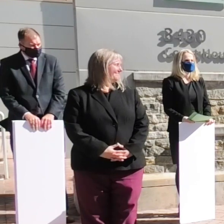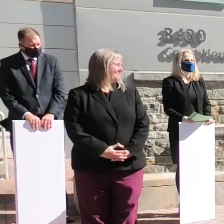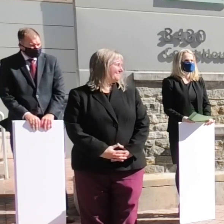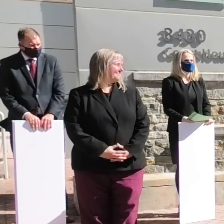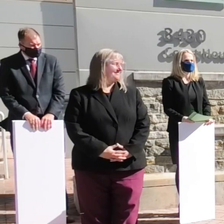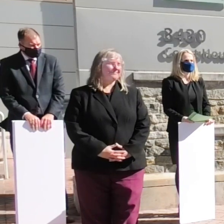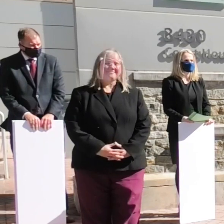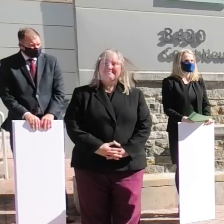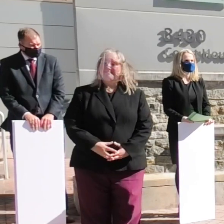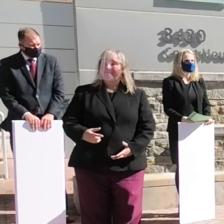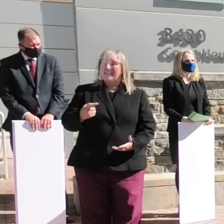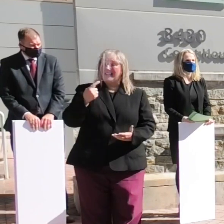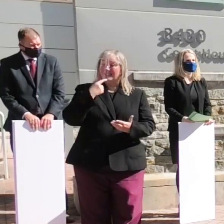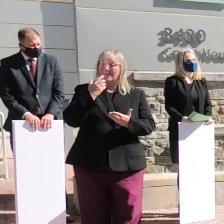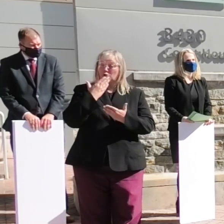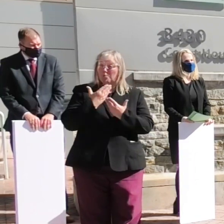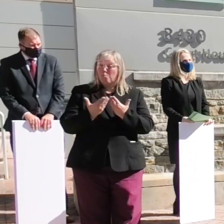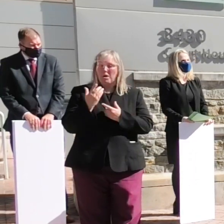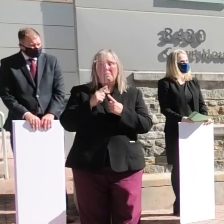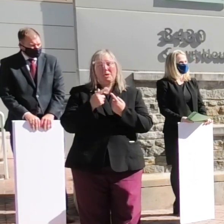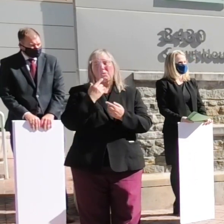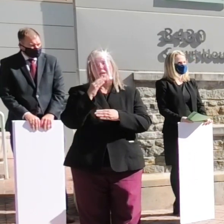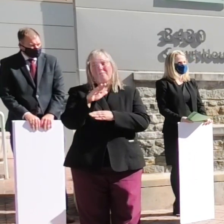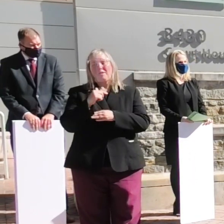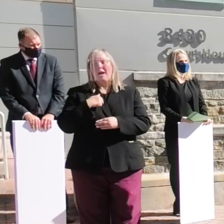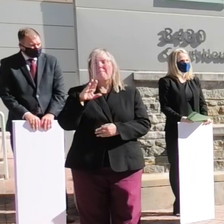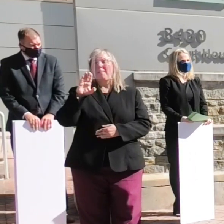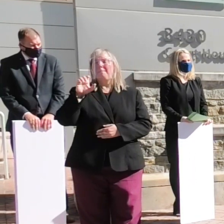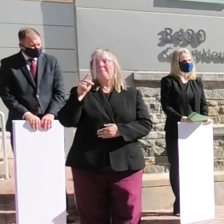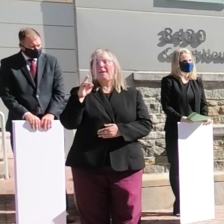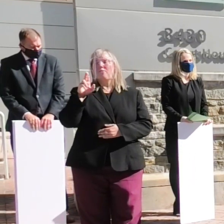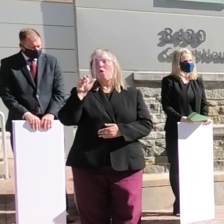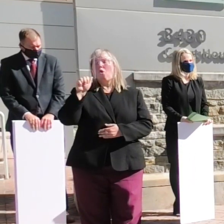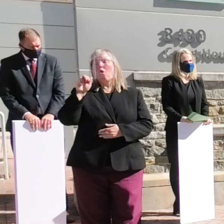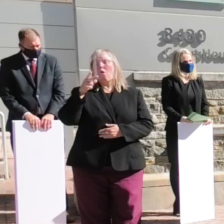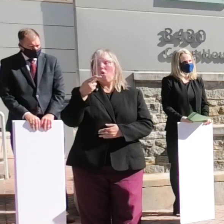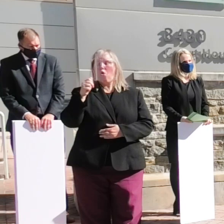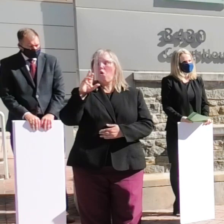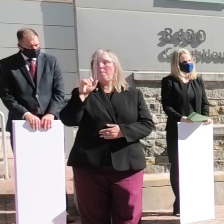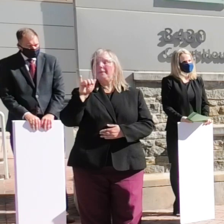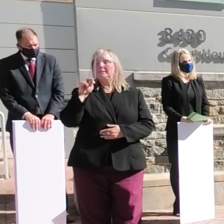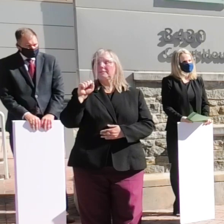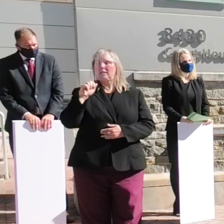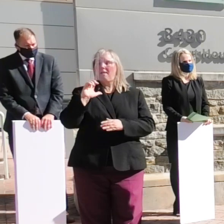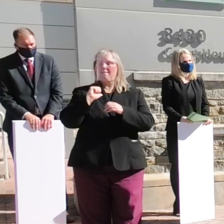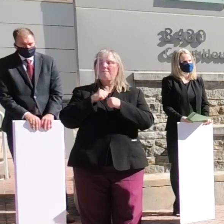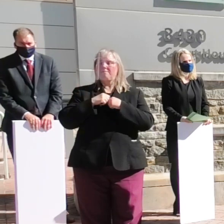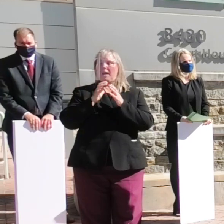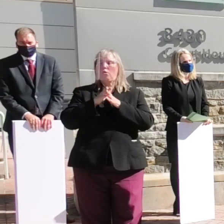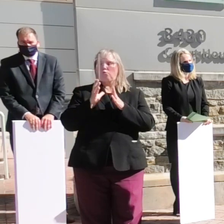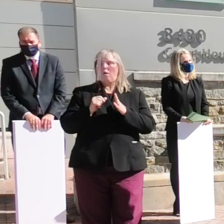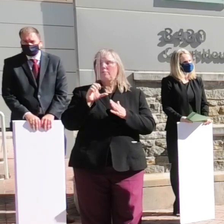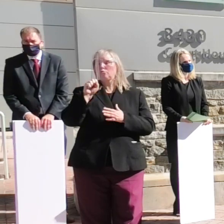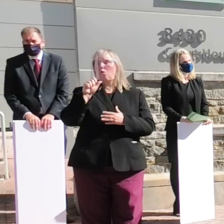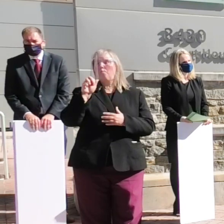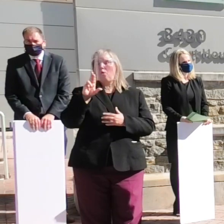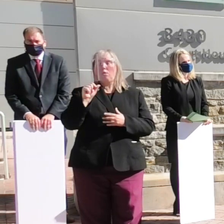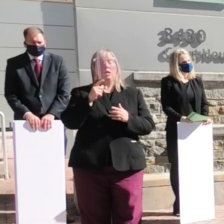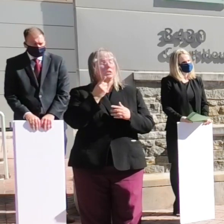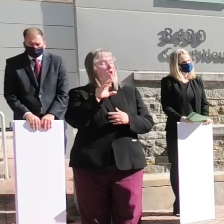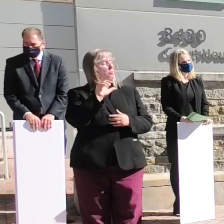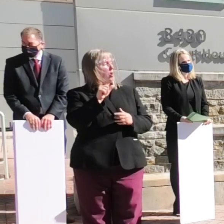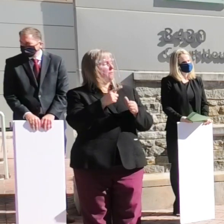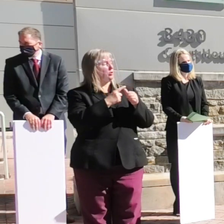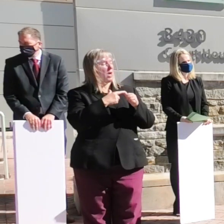it says good morning but good afternoon i'm beth harbinson founder of sobar dr ball i first of all want to thank